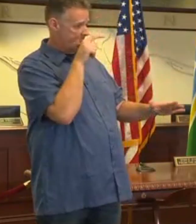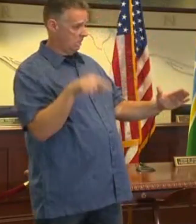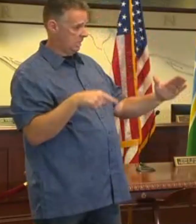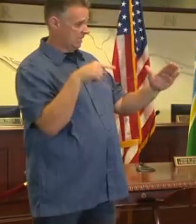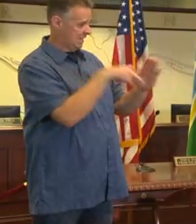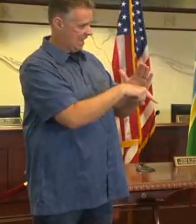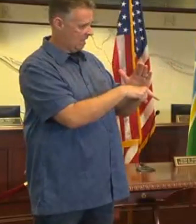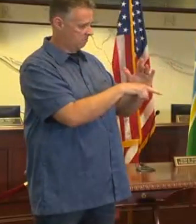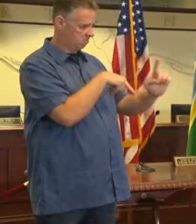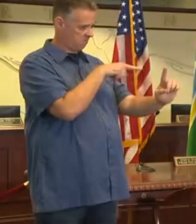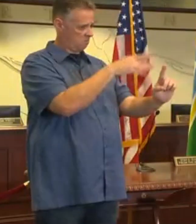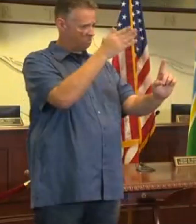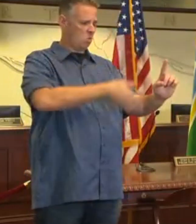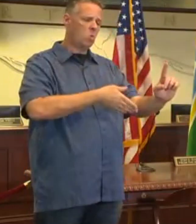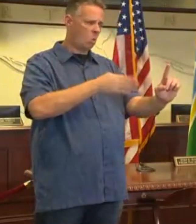this responsible for this heinous act.